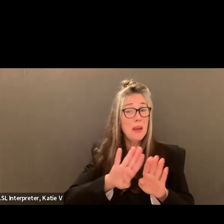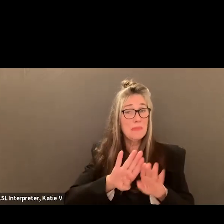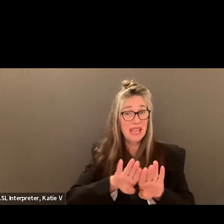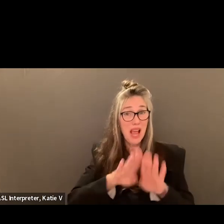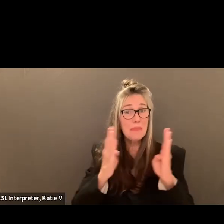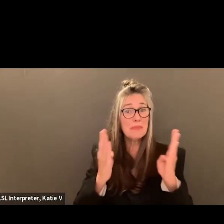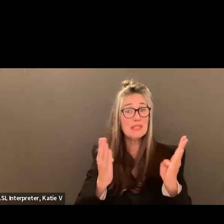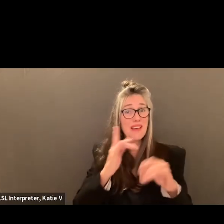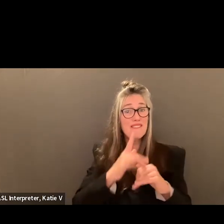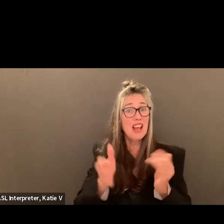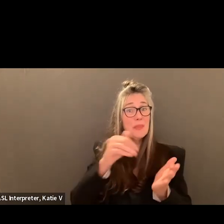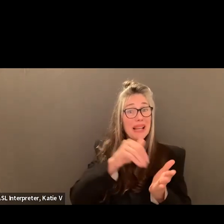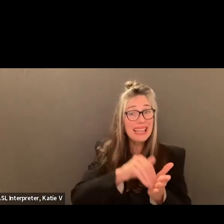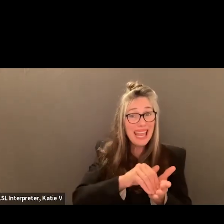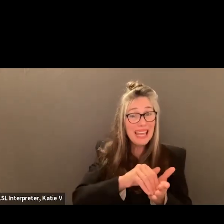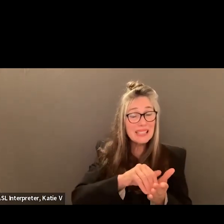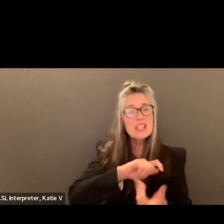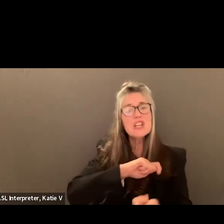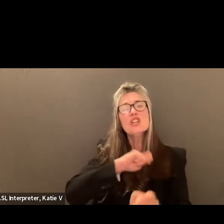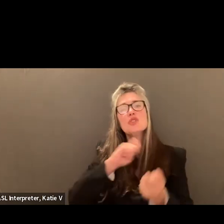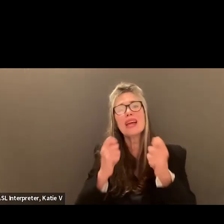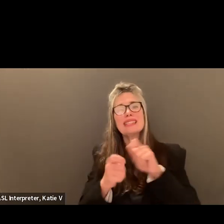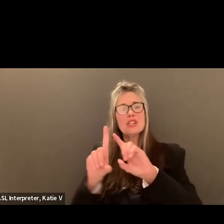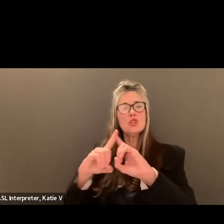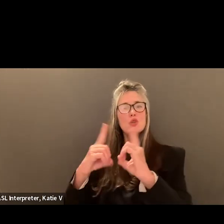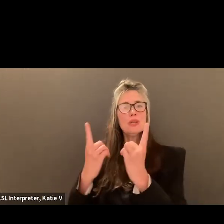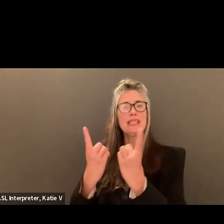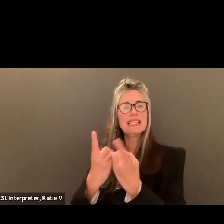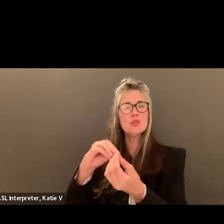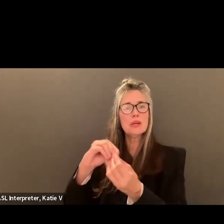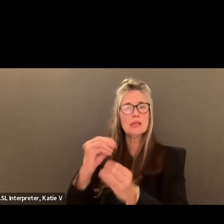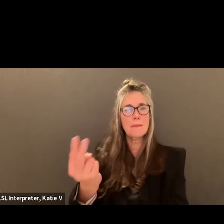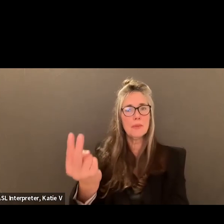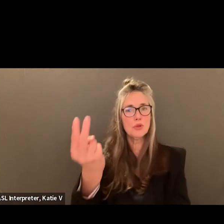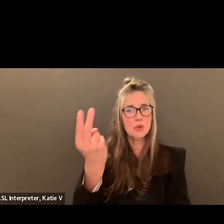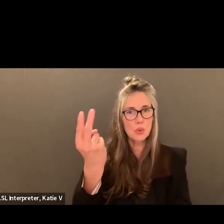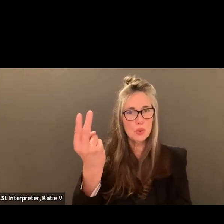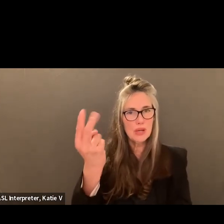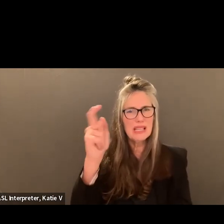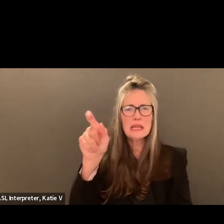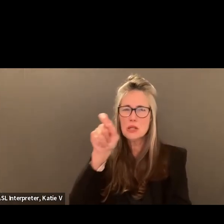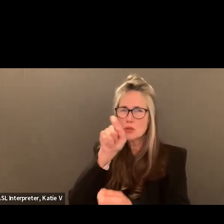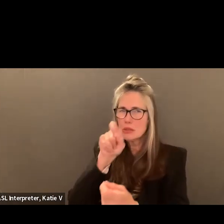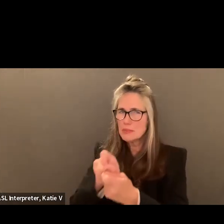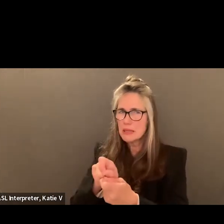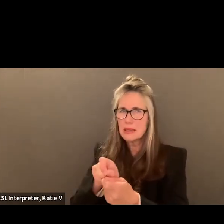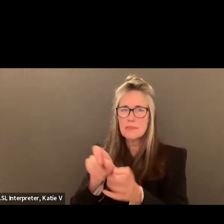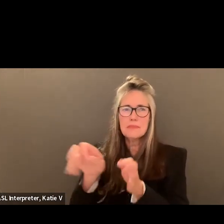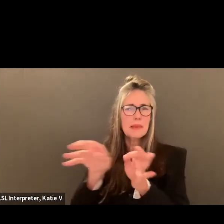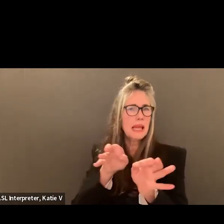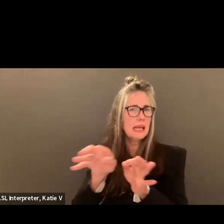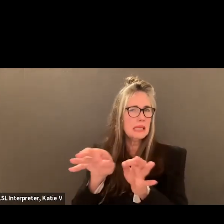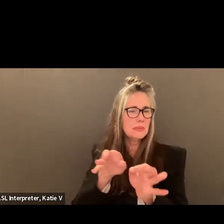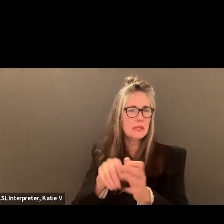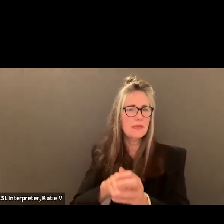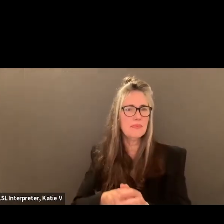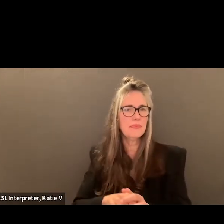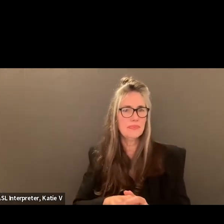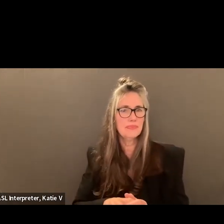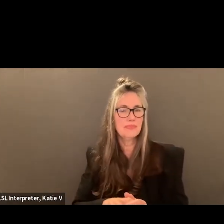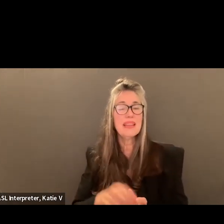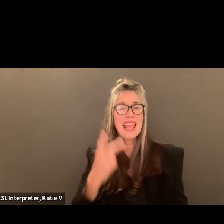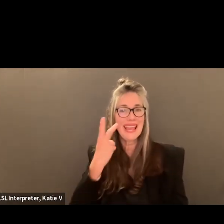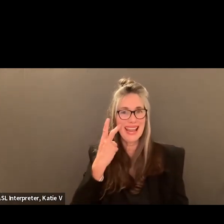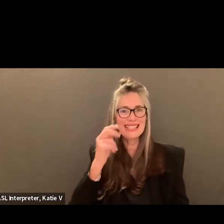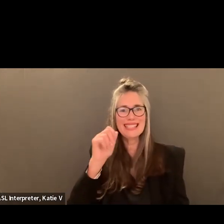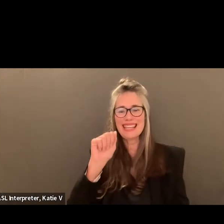District two. Yeah. Right. Specifically. Very specific. That's my suggestion. I'm looking at Austin and